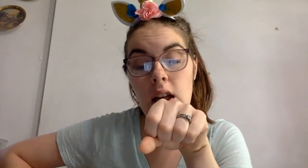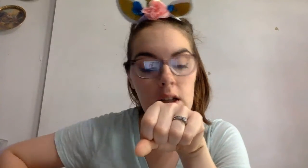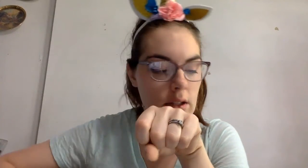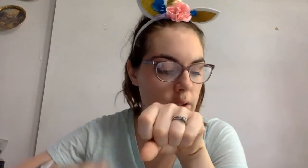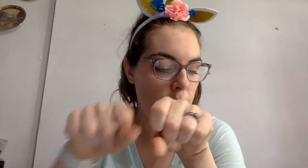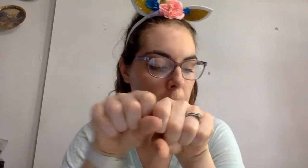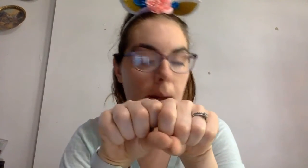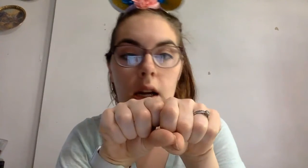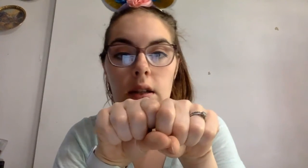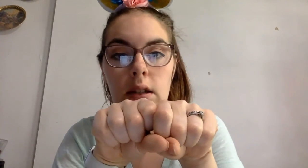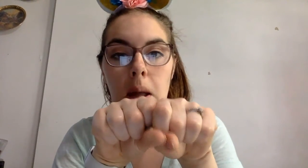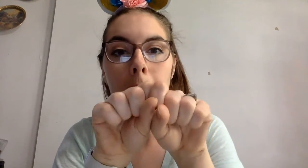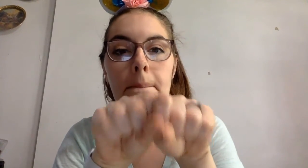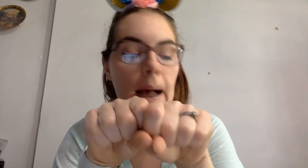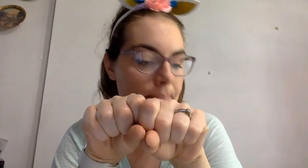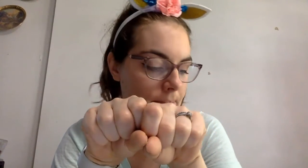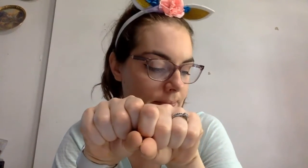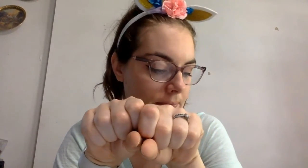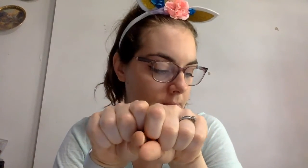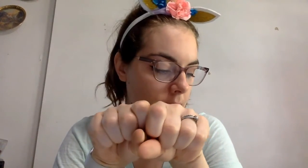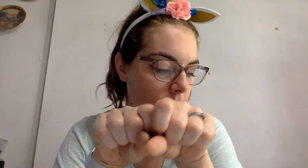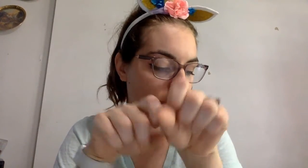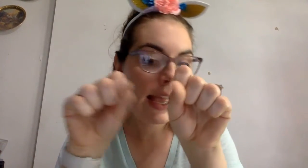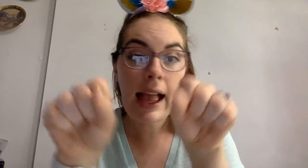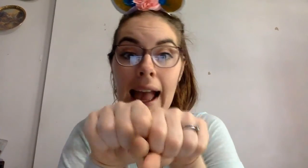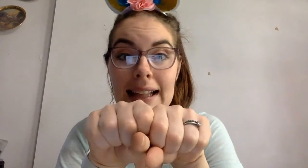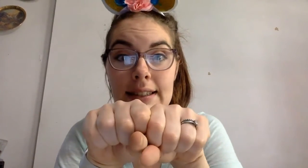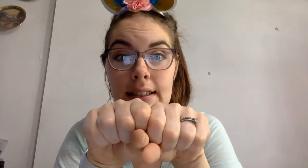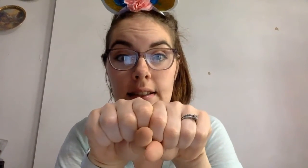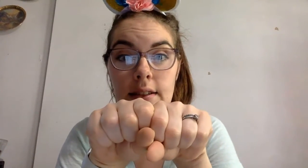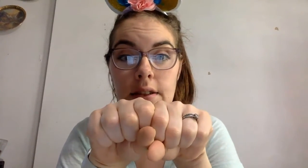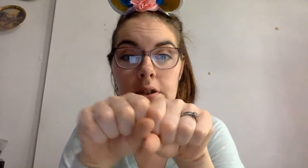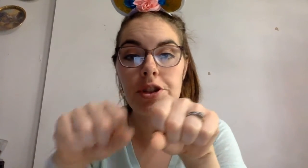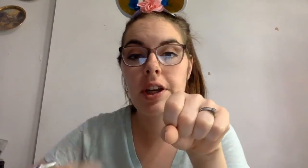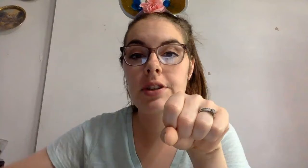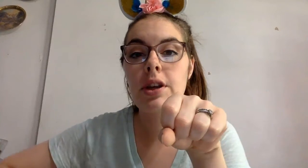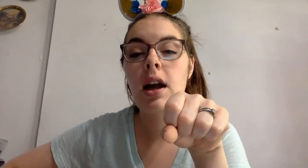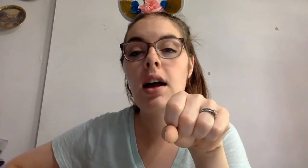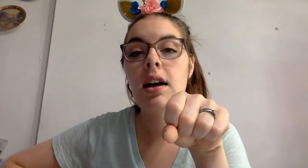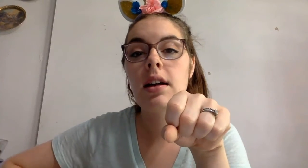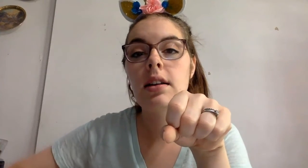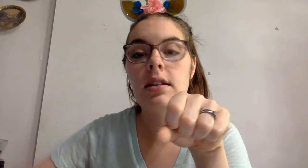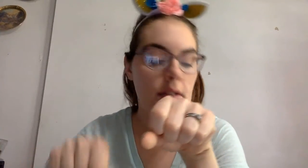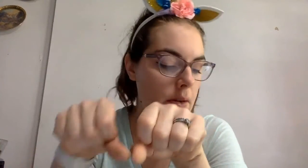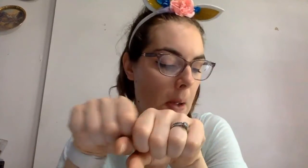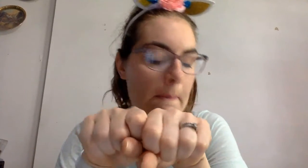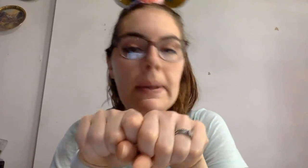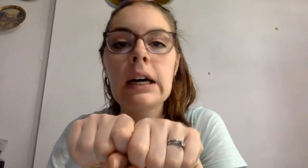to p. P. hat. Change h-t-ch b.